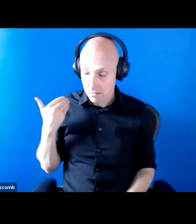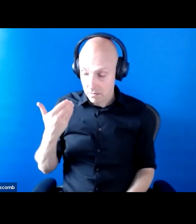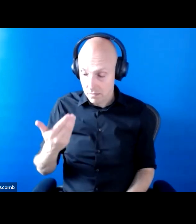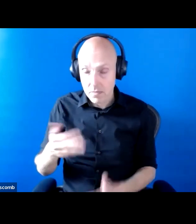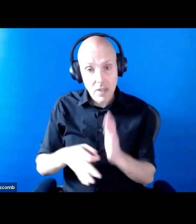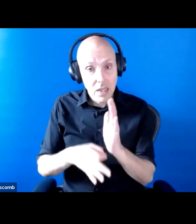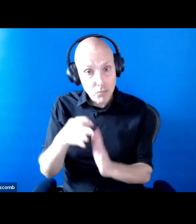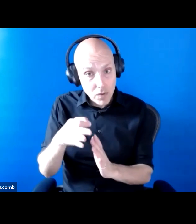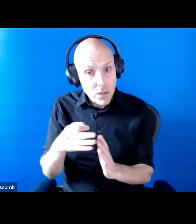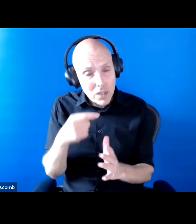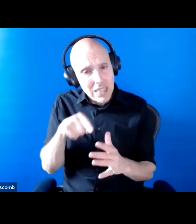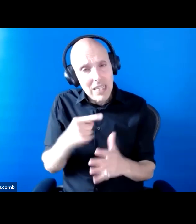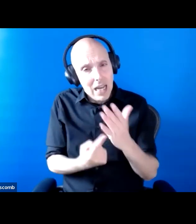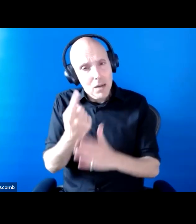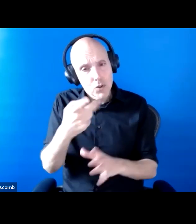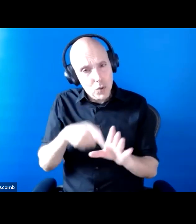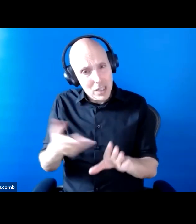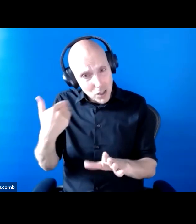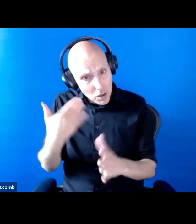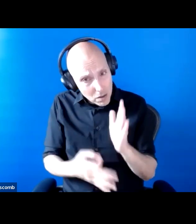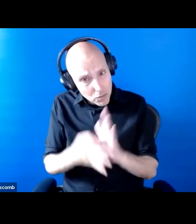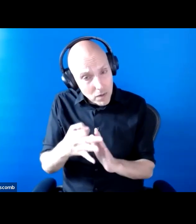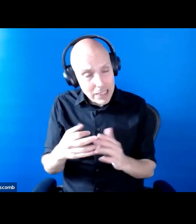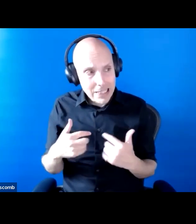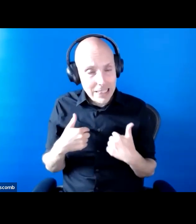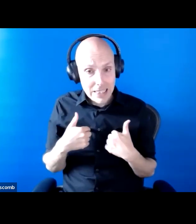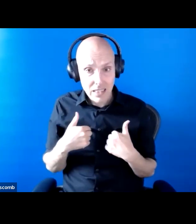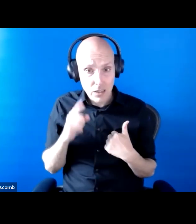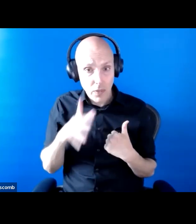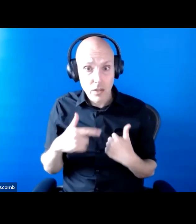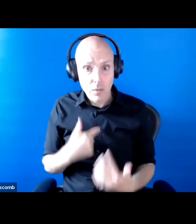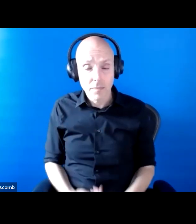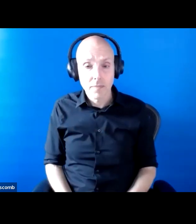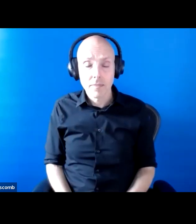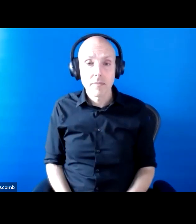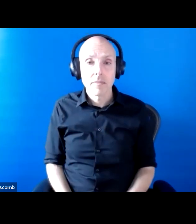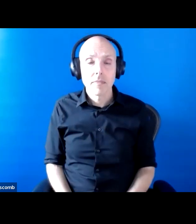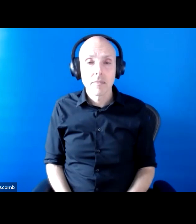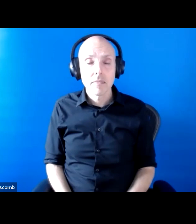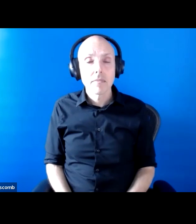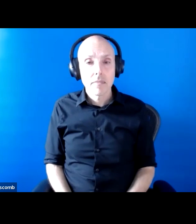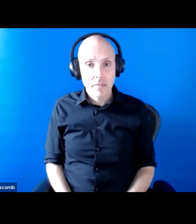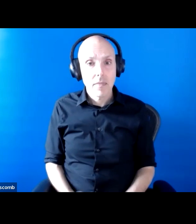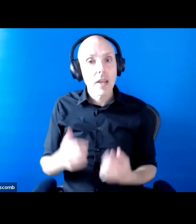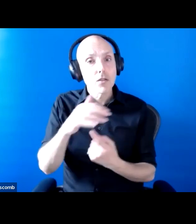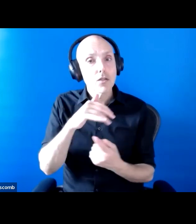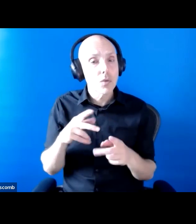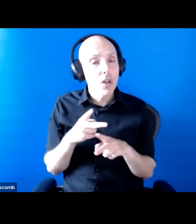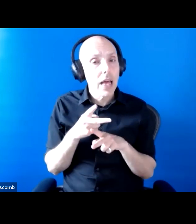two years ago. Well, I don't think they have social care certainly isn't. I mean,